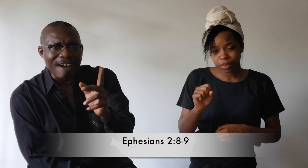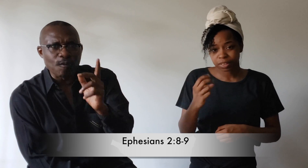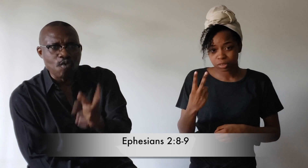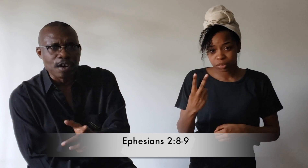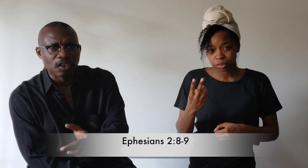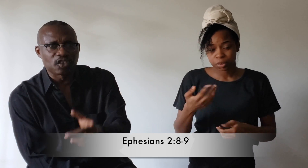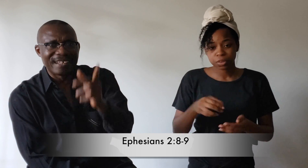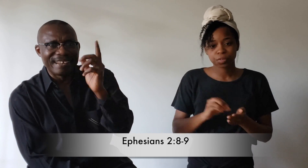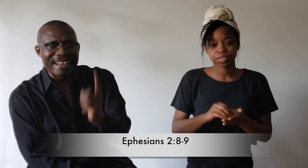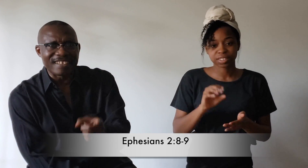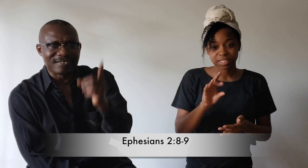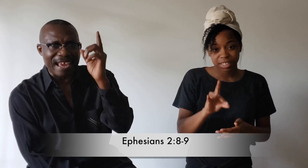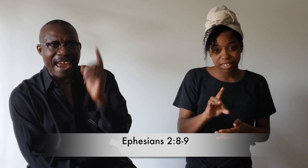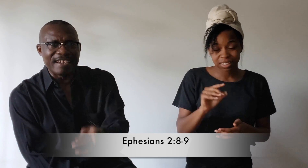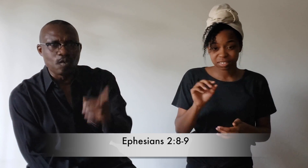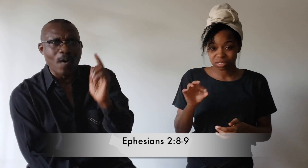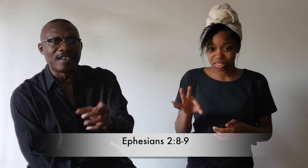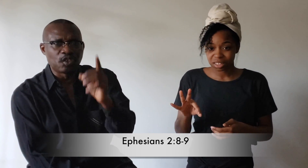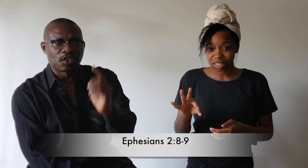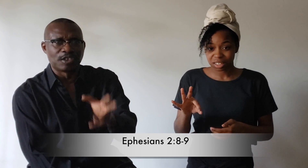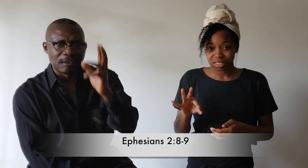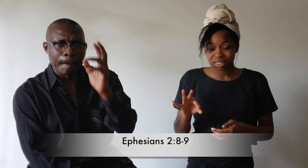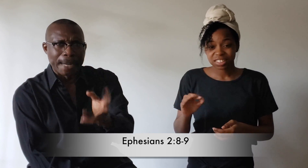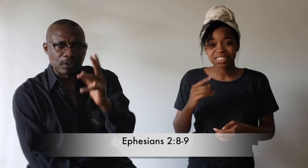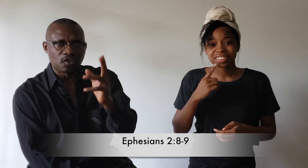of works, lest anyone shall boast.